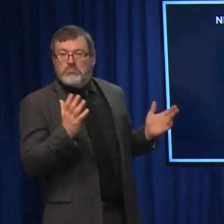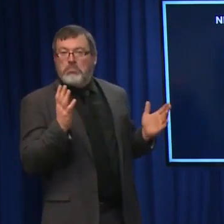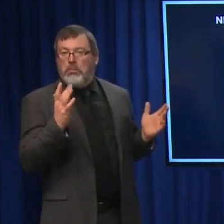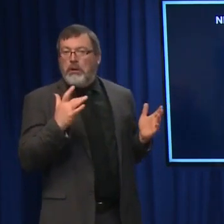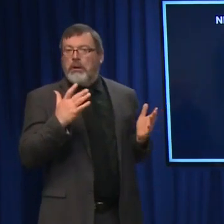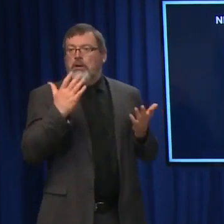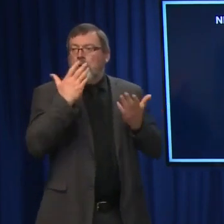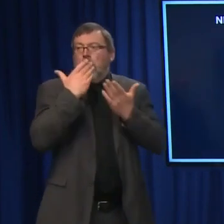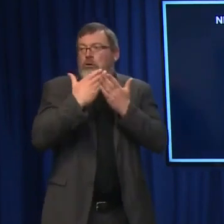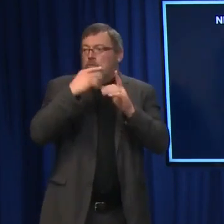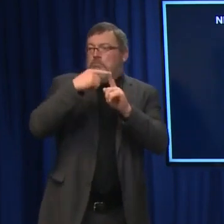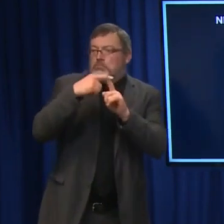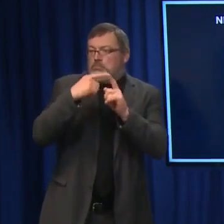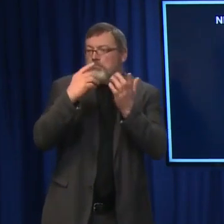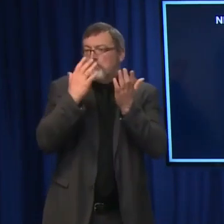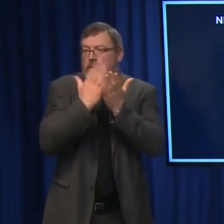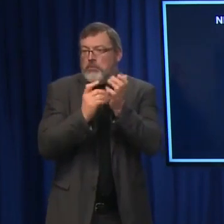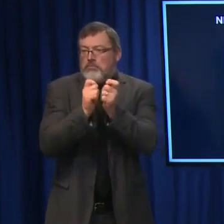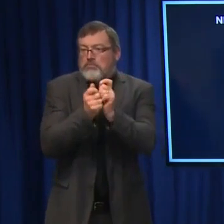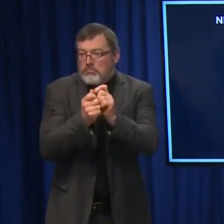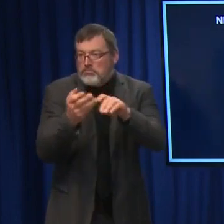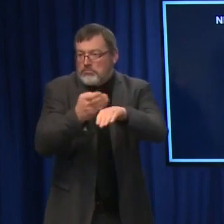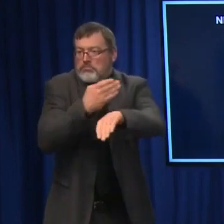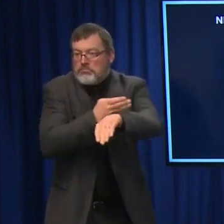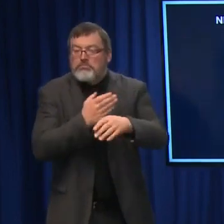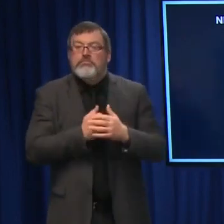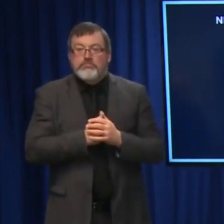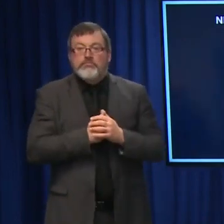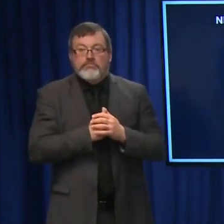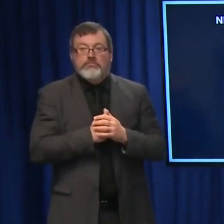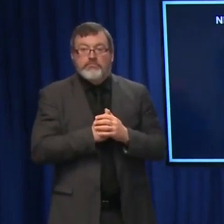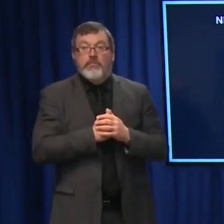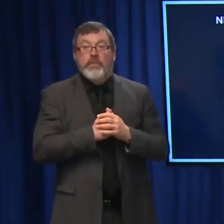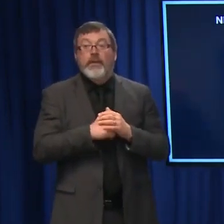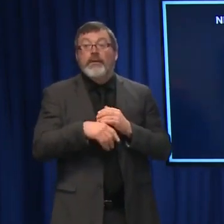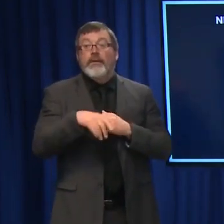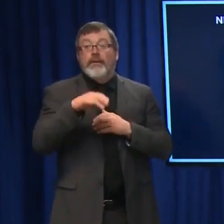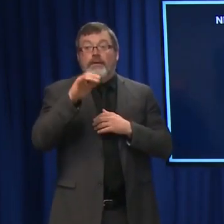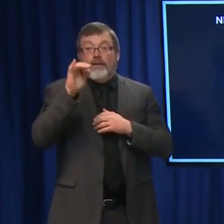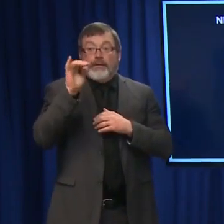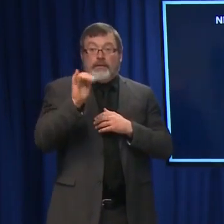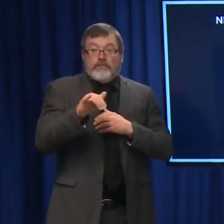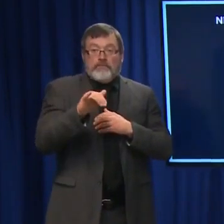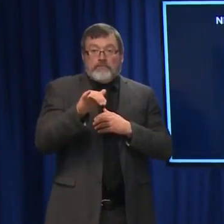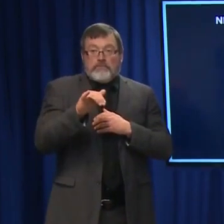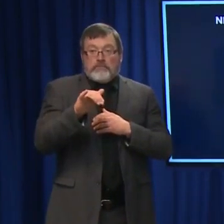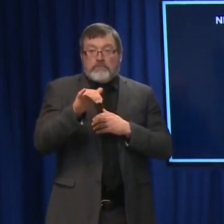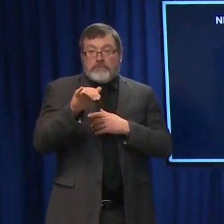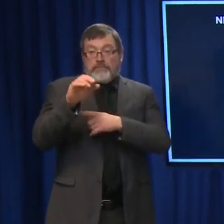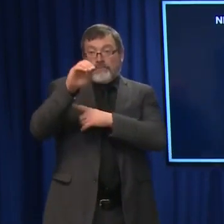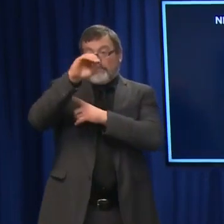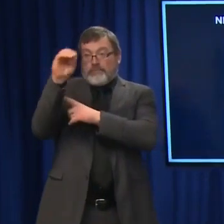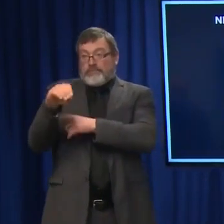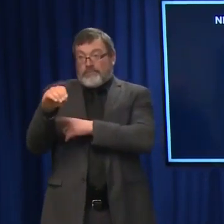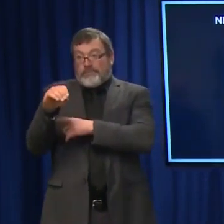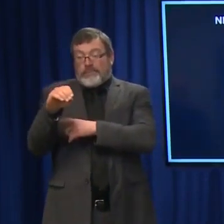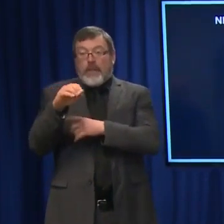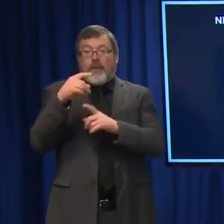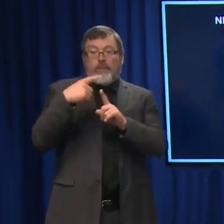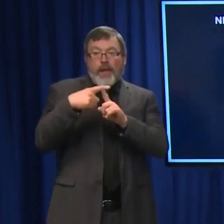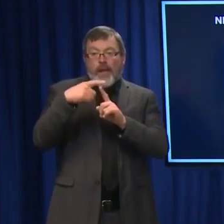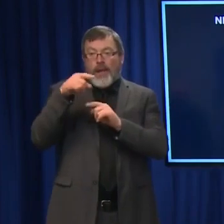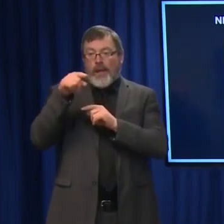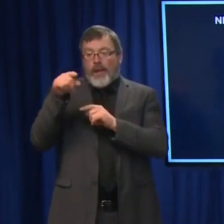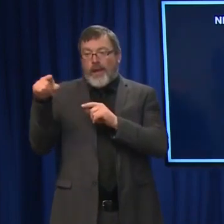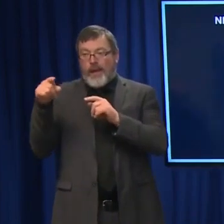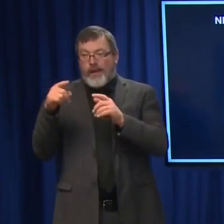And again, as we go forward, you know, the case count data, I still believe, is going to get a little more inaccurate over time just because so many more folks